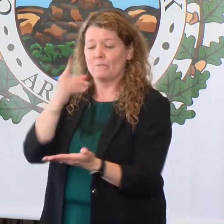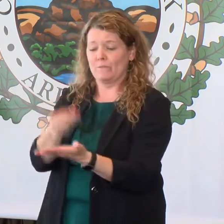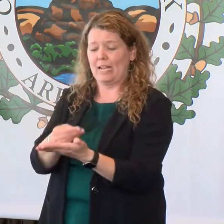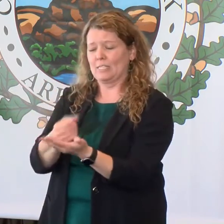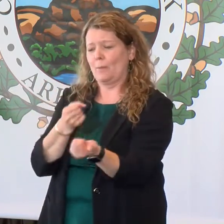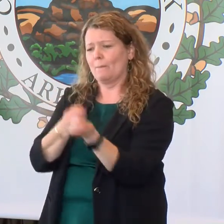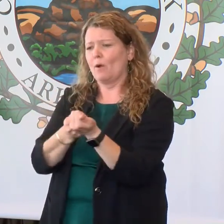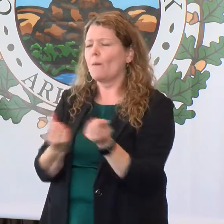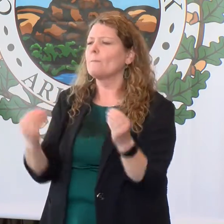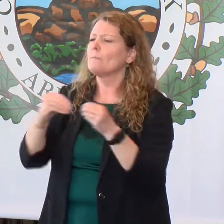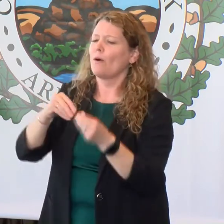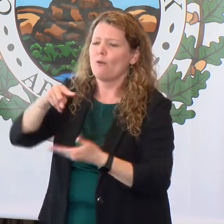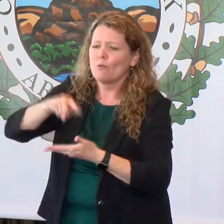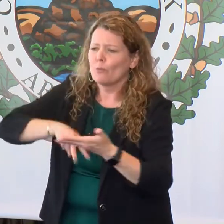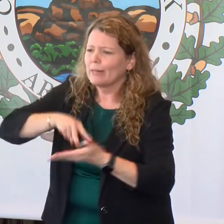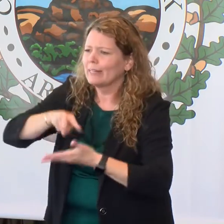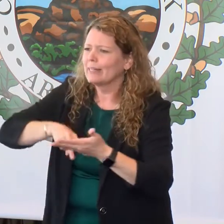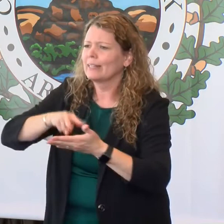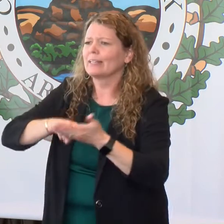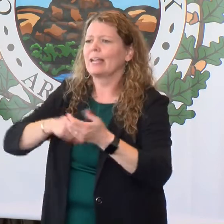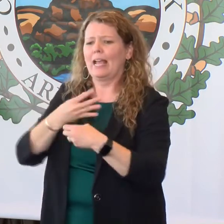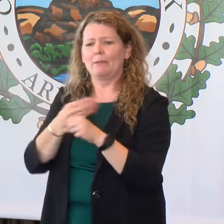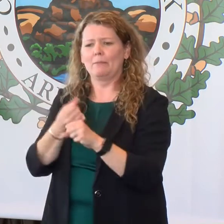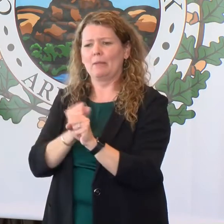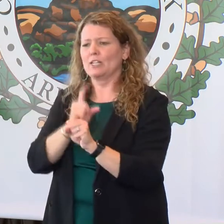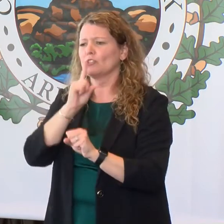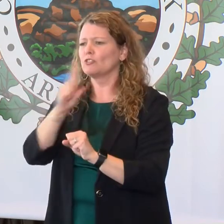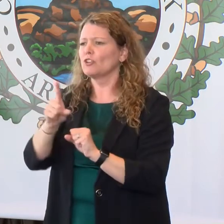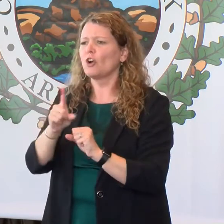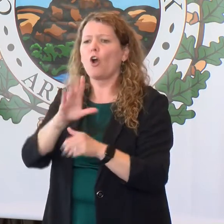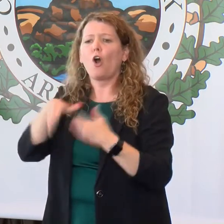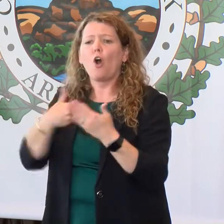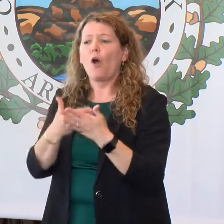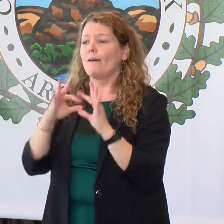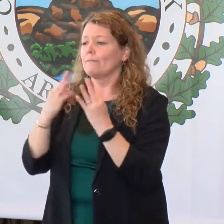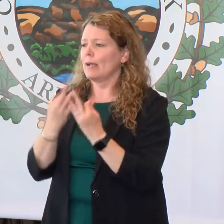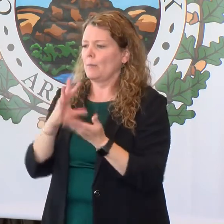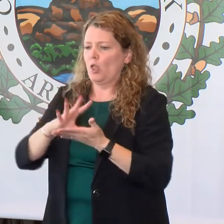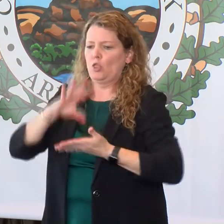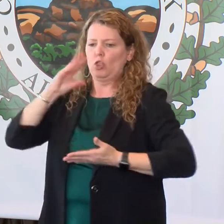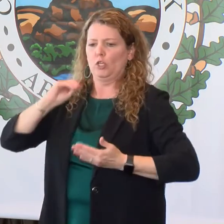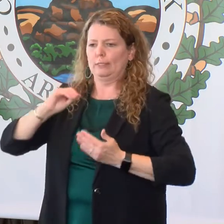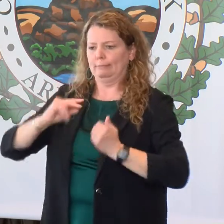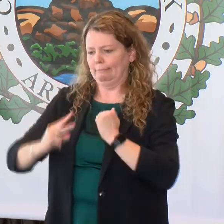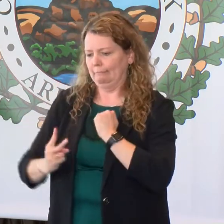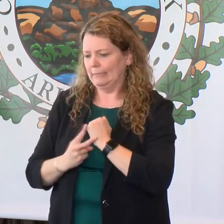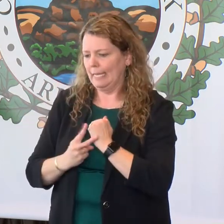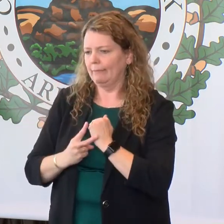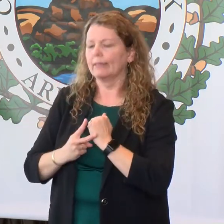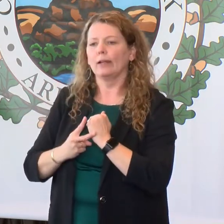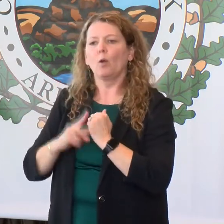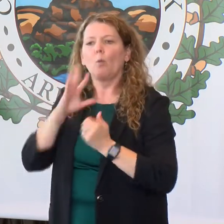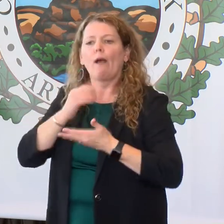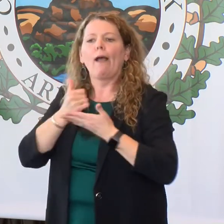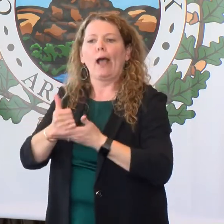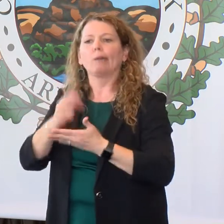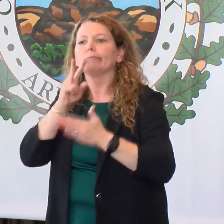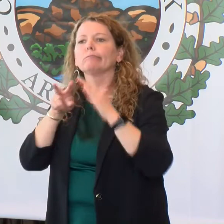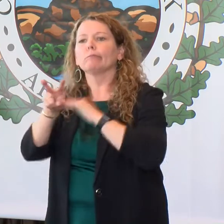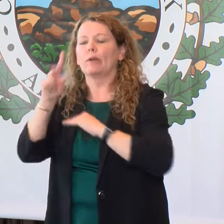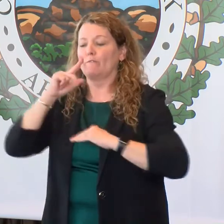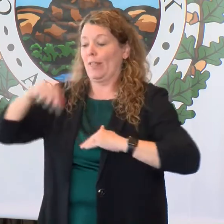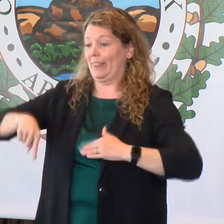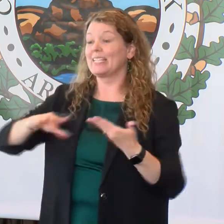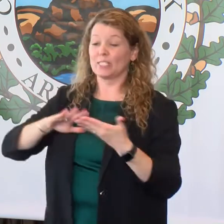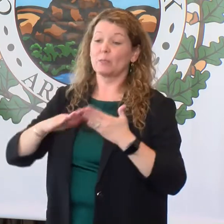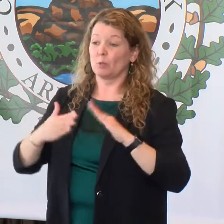so that we can really build a culture of savings in all our families that has tremendous economic payoff for our community. So I